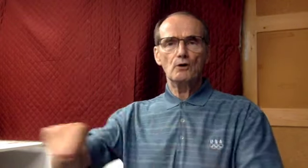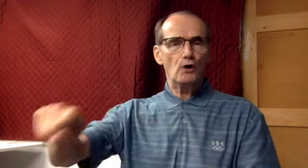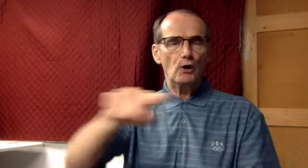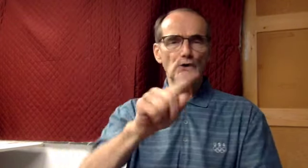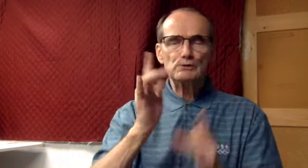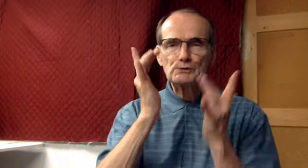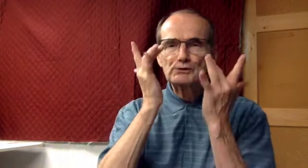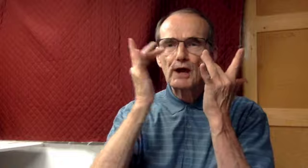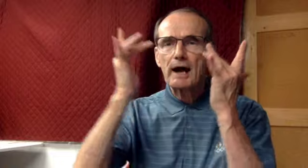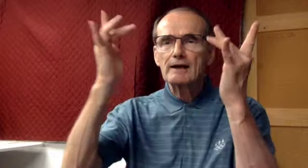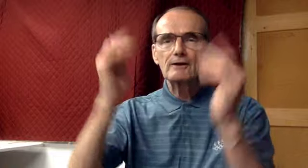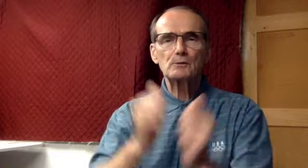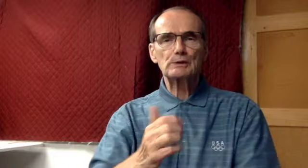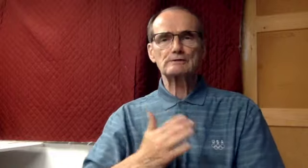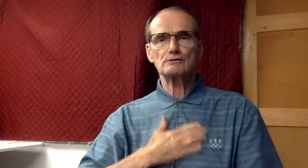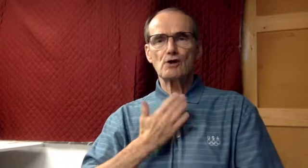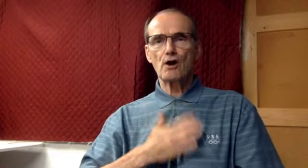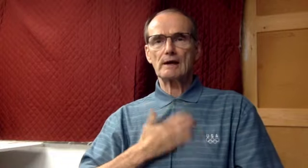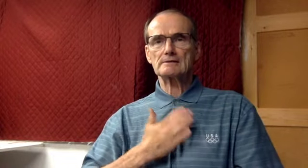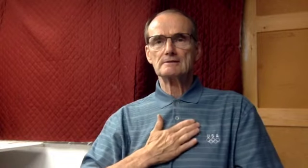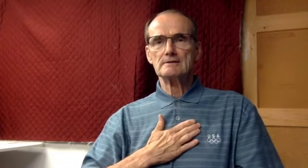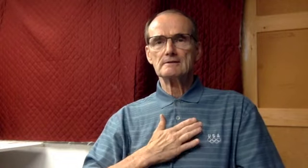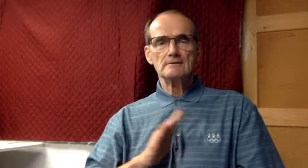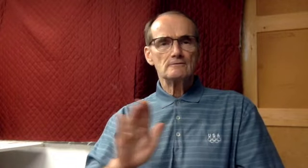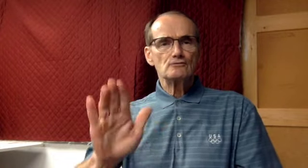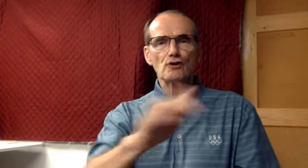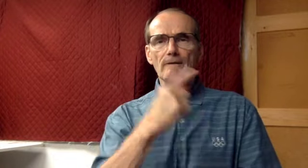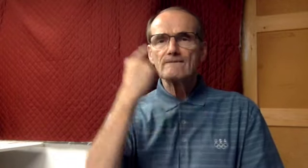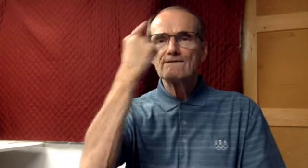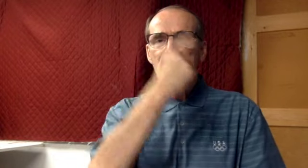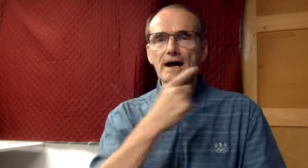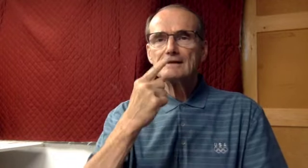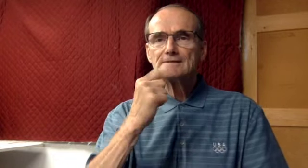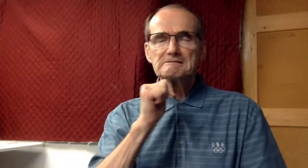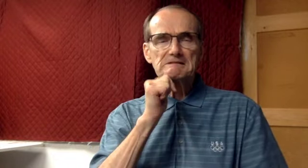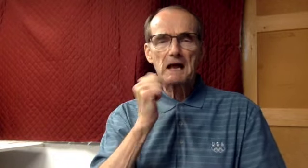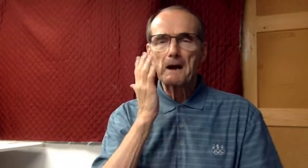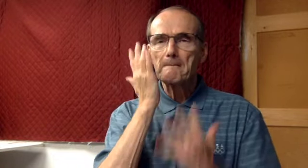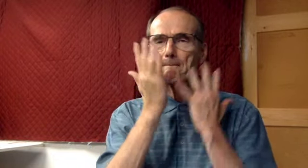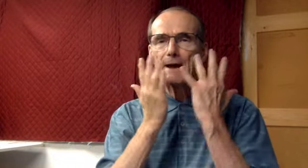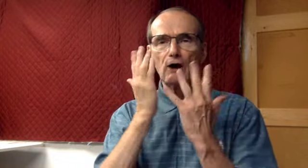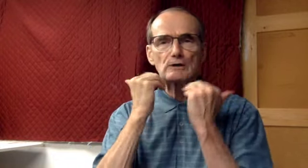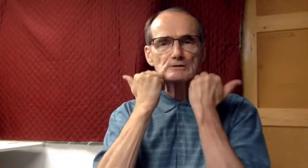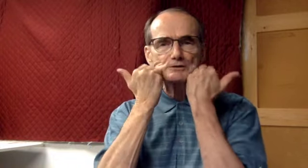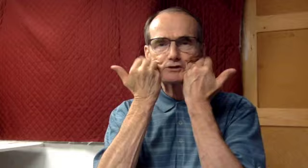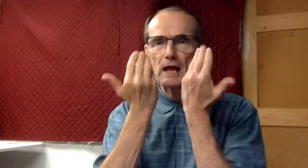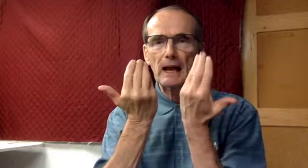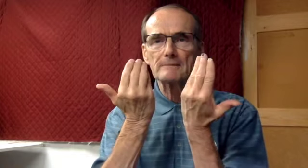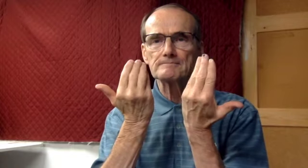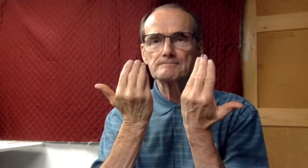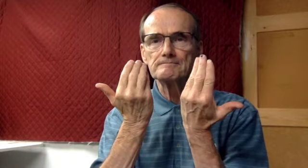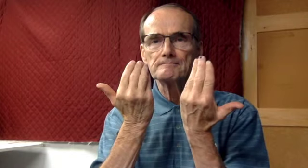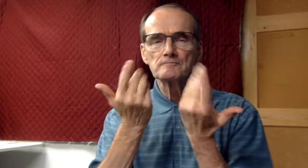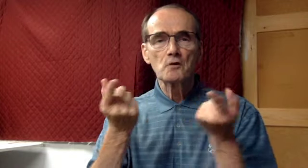Look to him, that you may be radiant with joy, and your faces may not blush with shame.